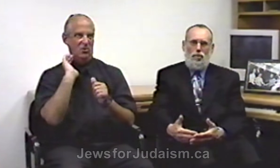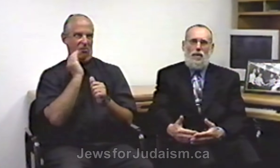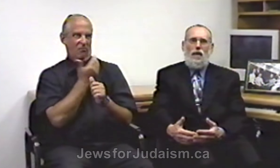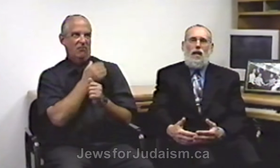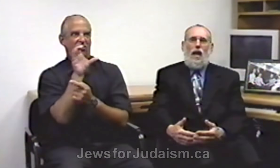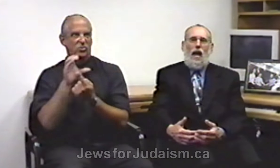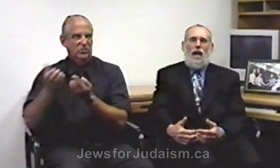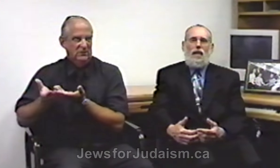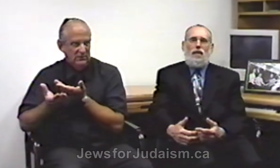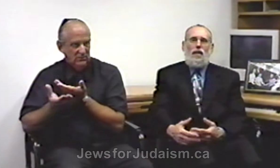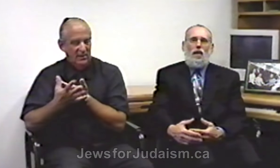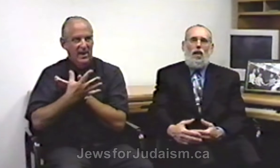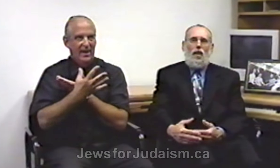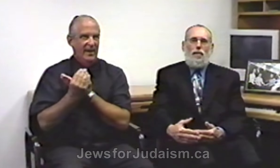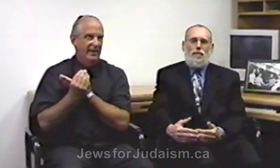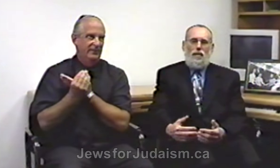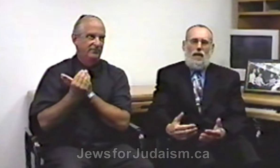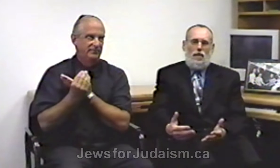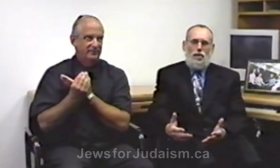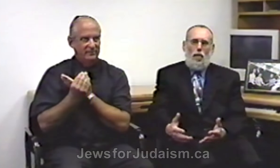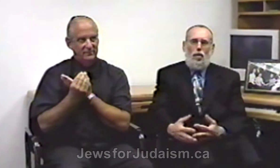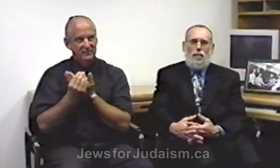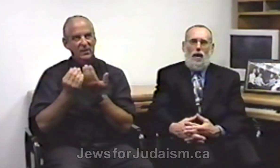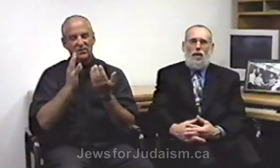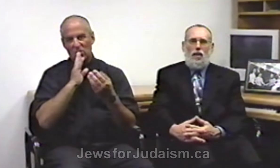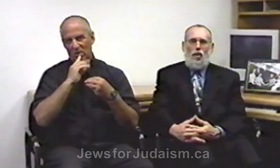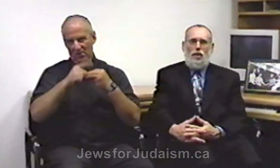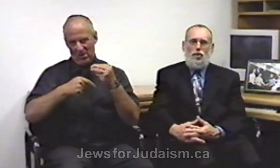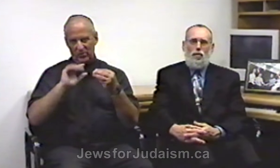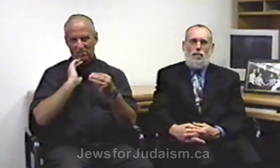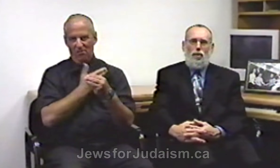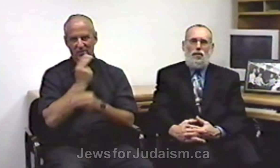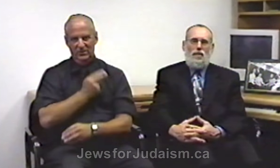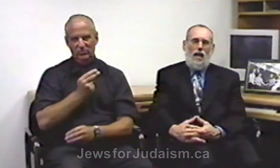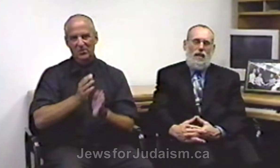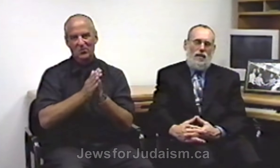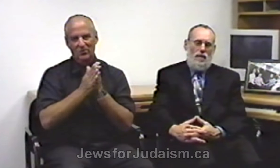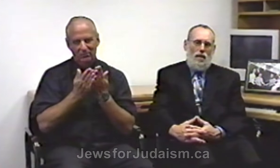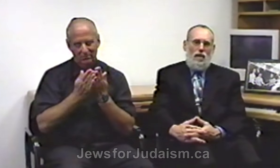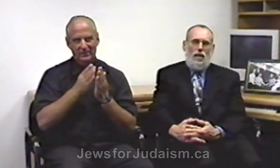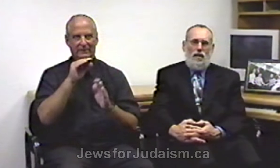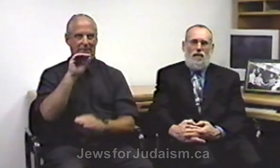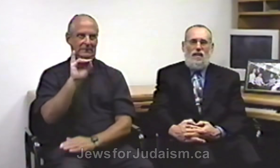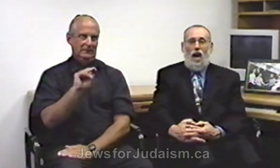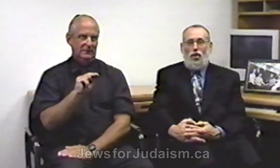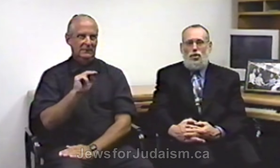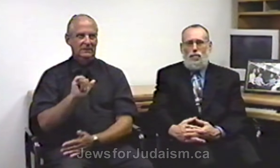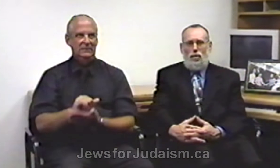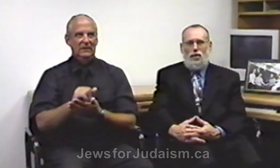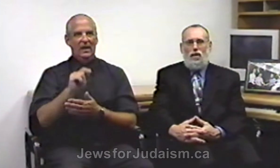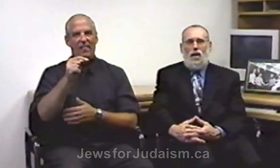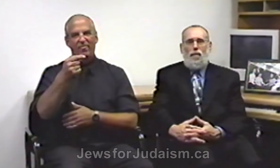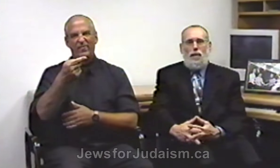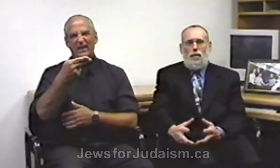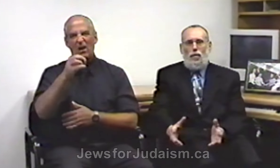and spoken about in our history books and in theology books people